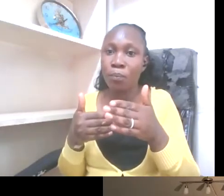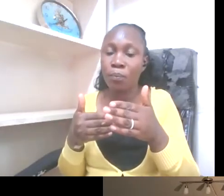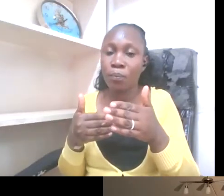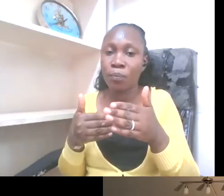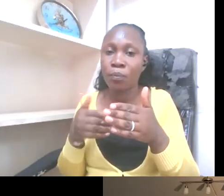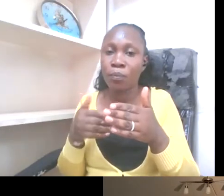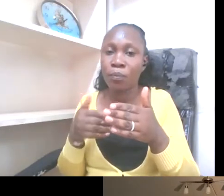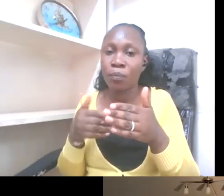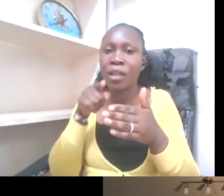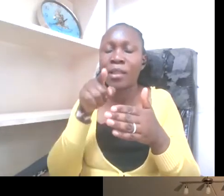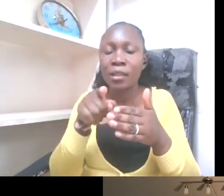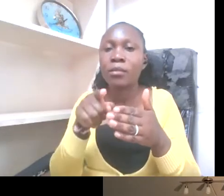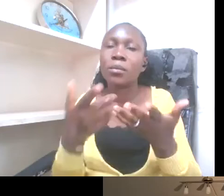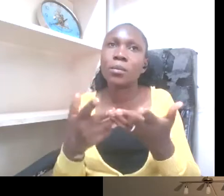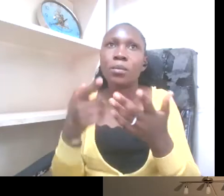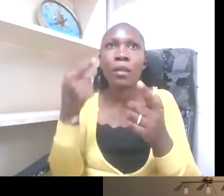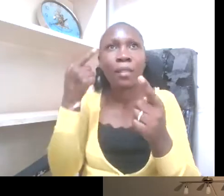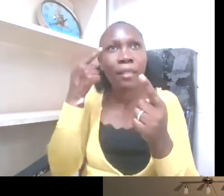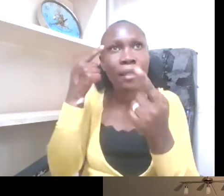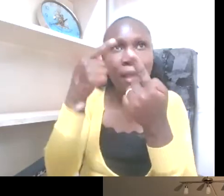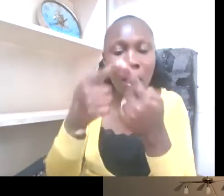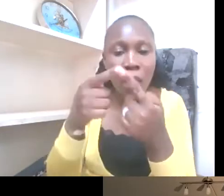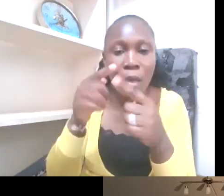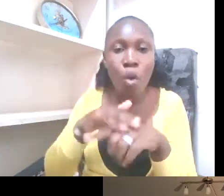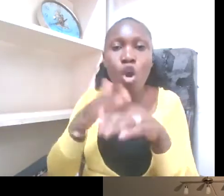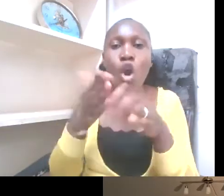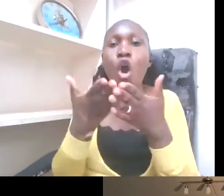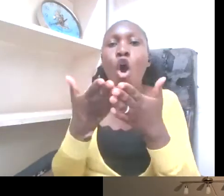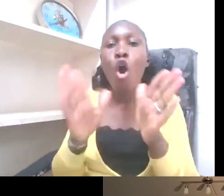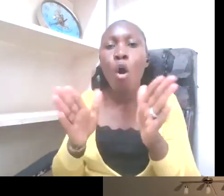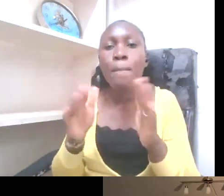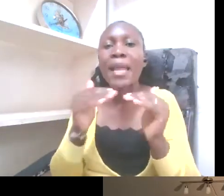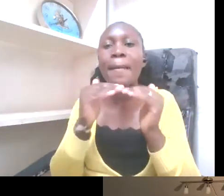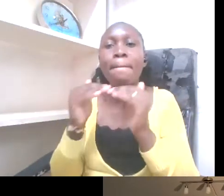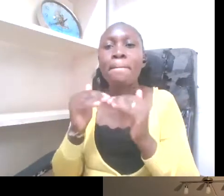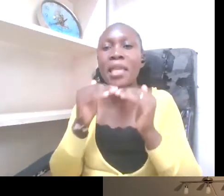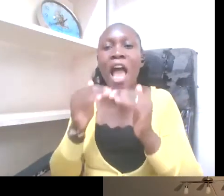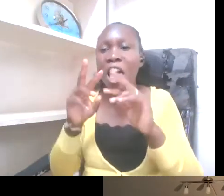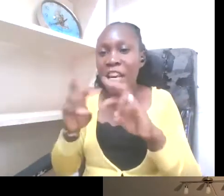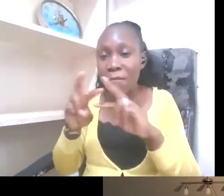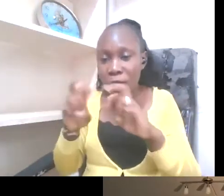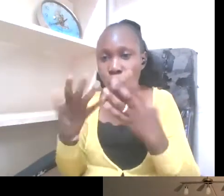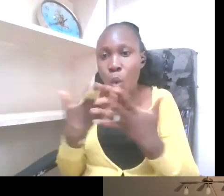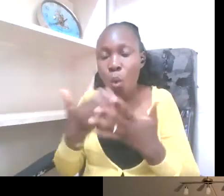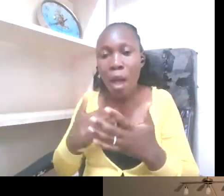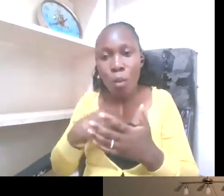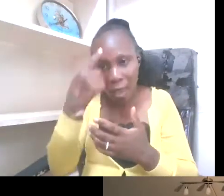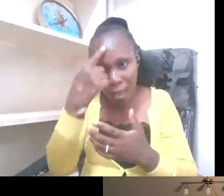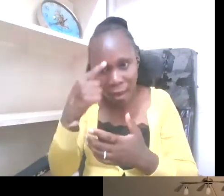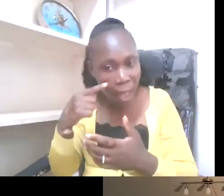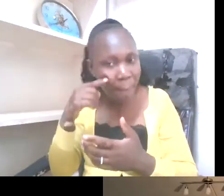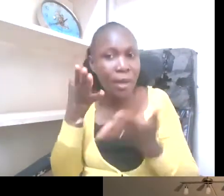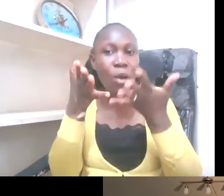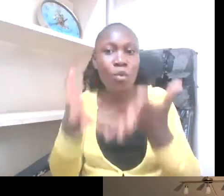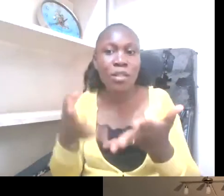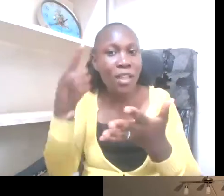open peer reviewers in Africa, where we also had Amina present for some life interpretation